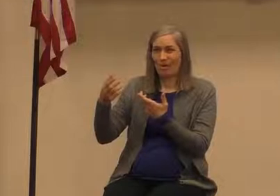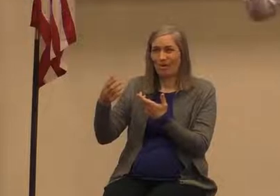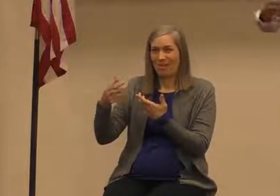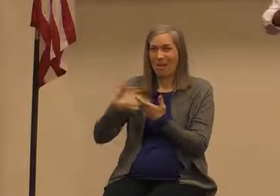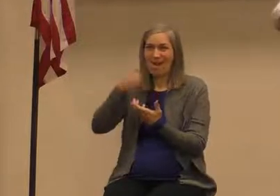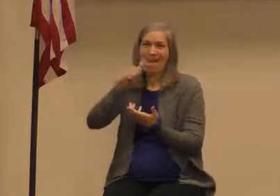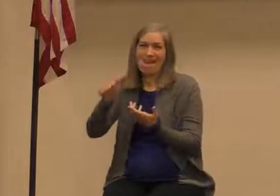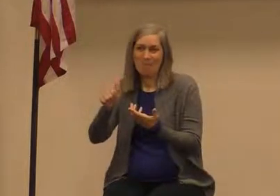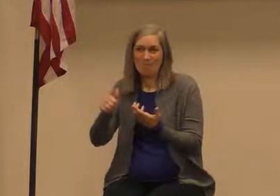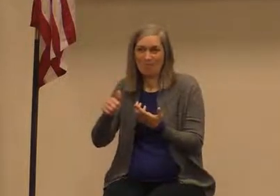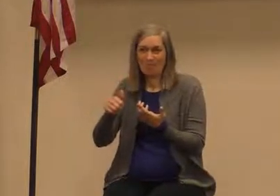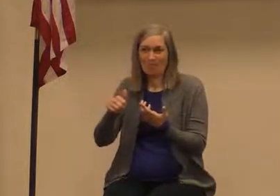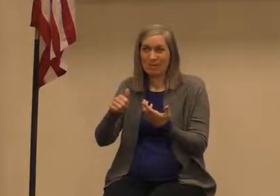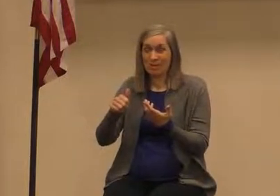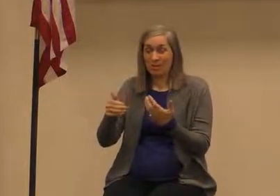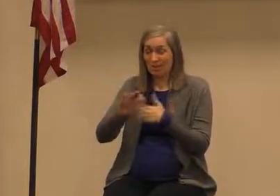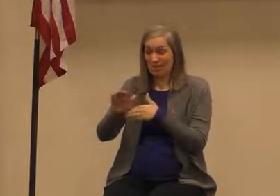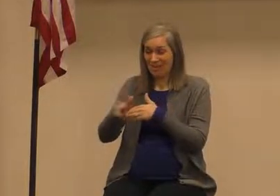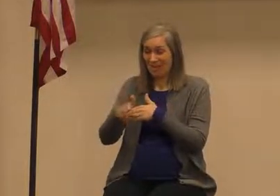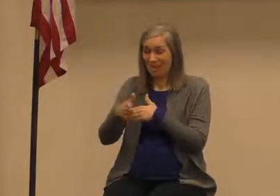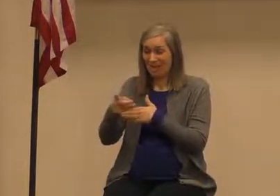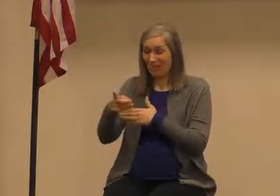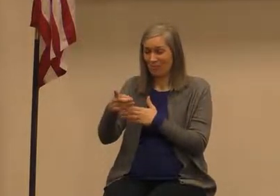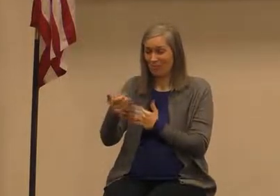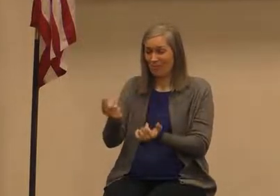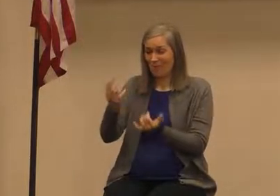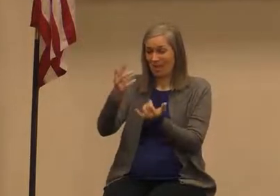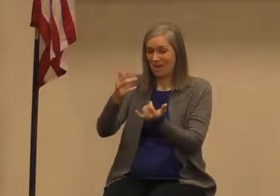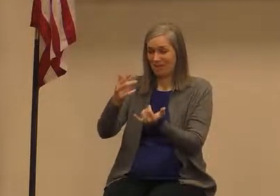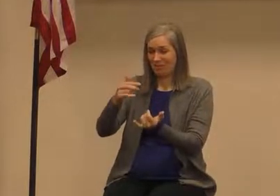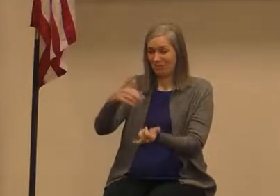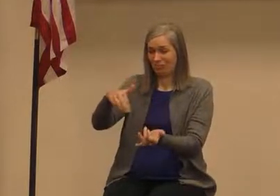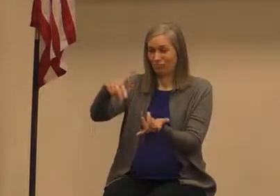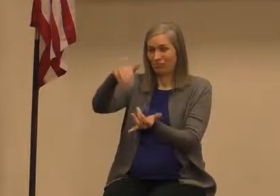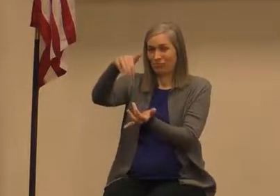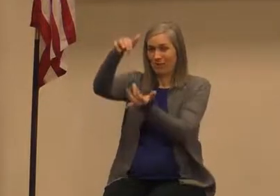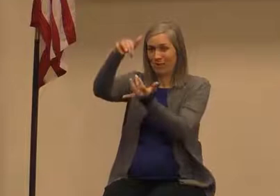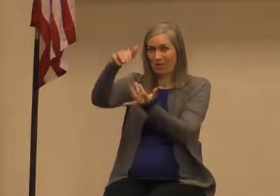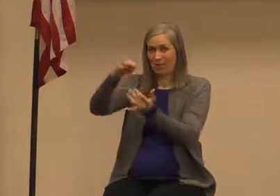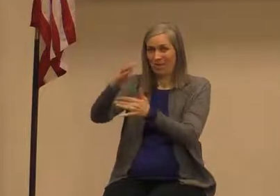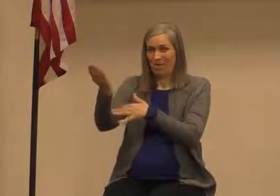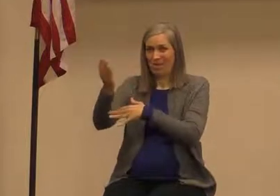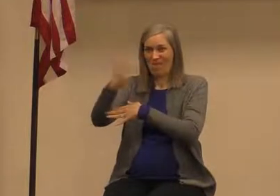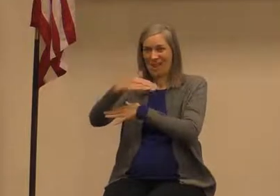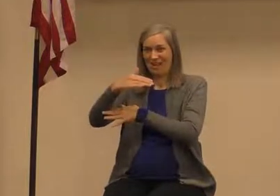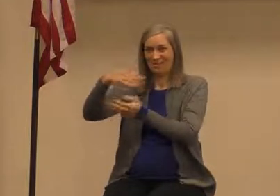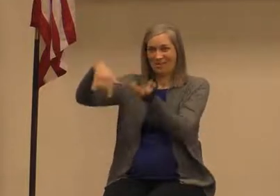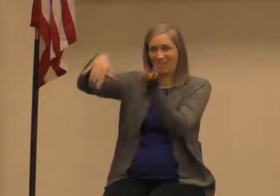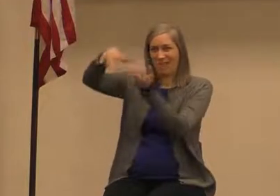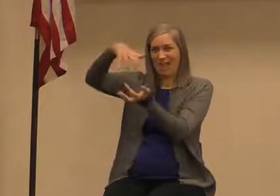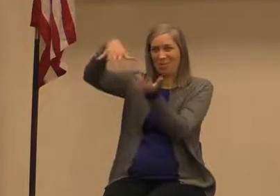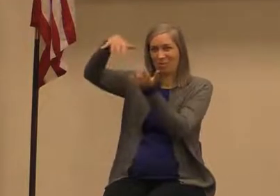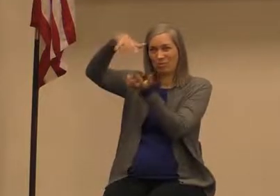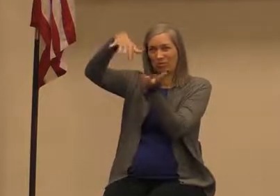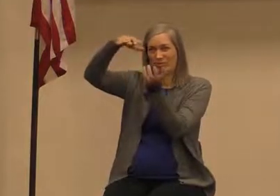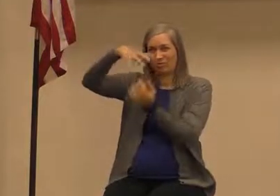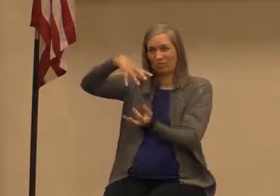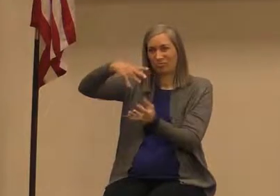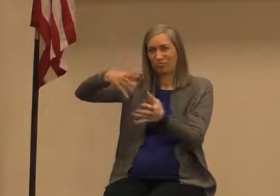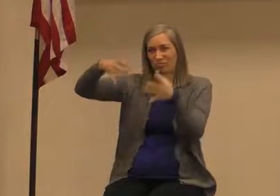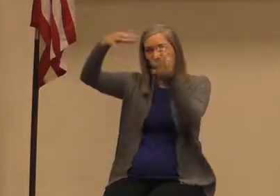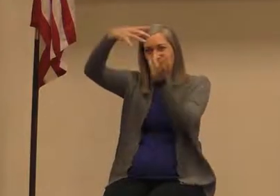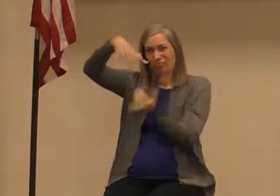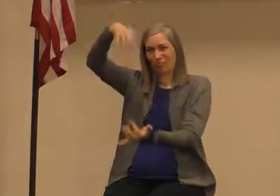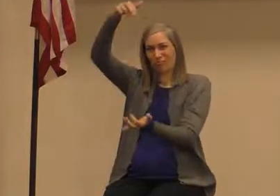fire by night and a cloud and a pillar of cloud by day what was their response to that we had